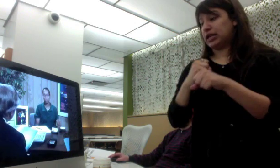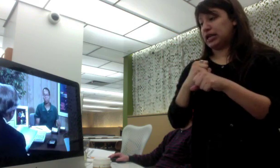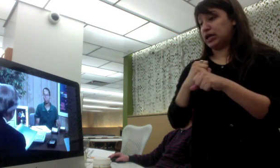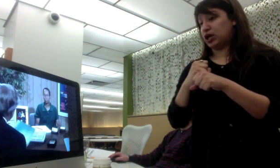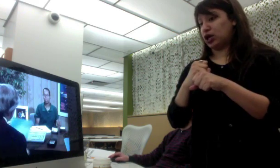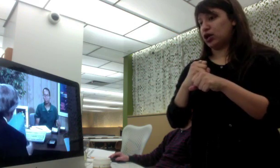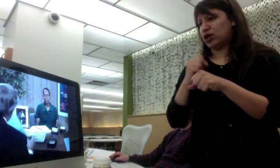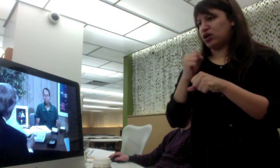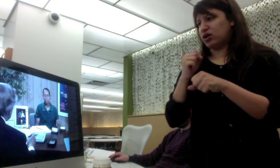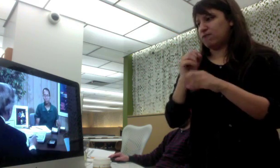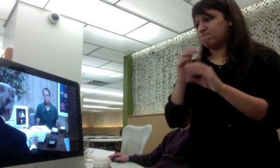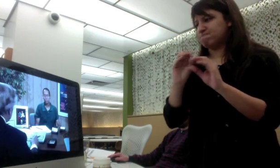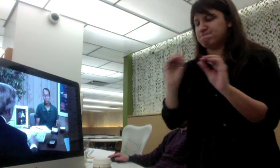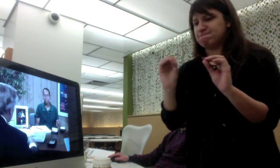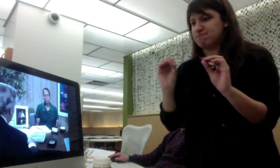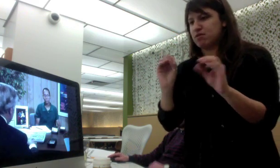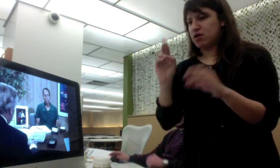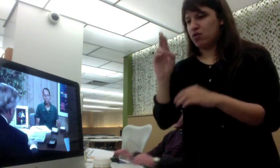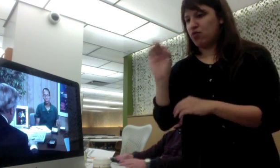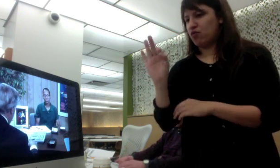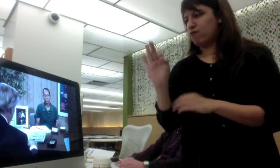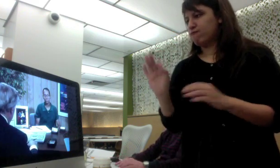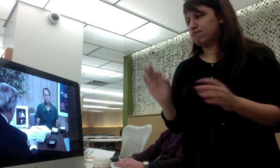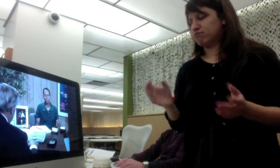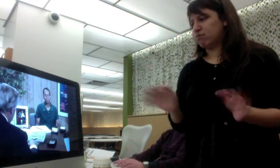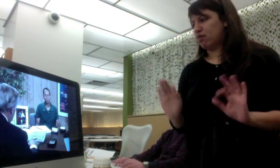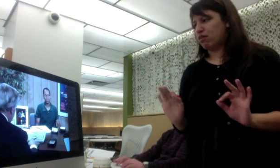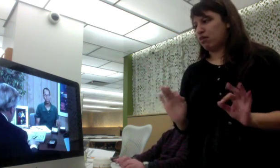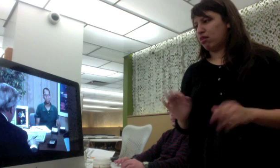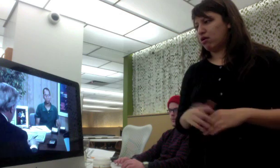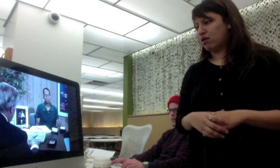What else is the property that you're concerned about?